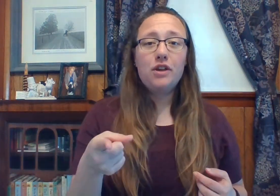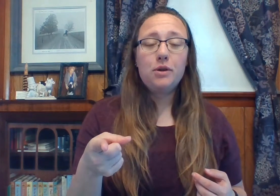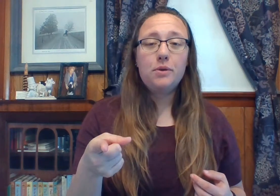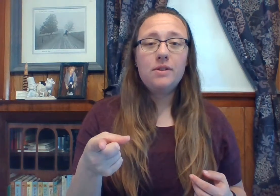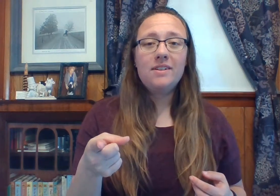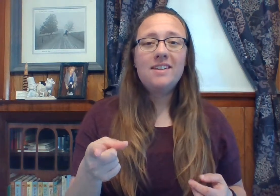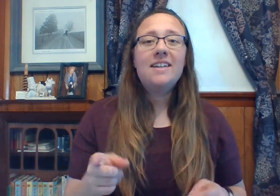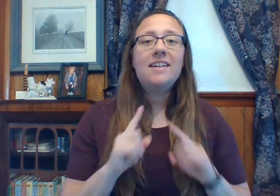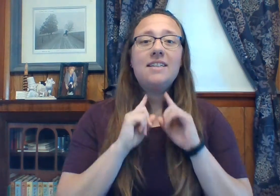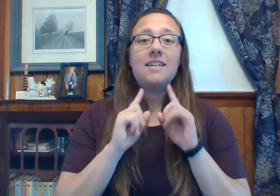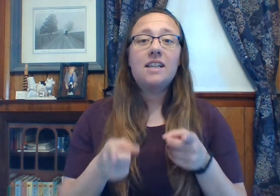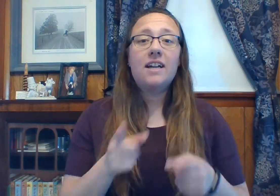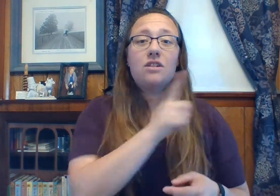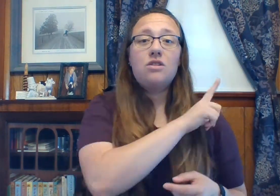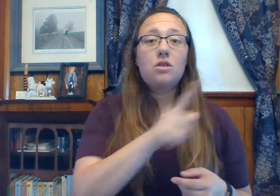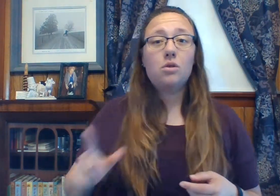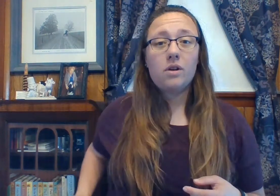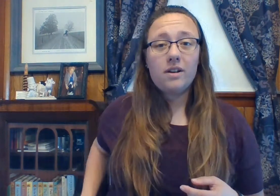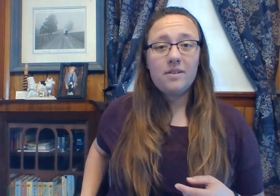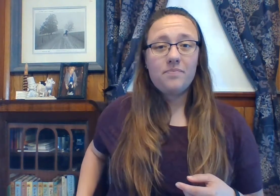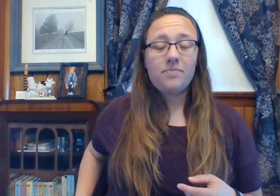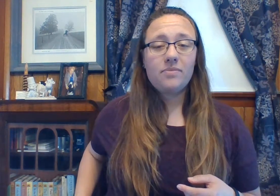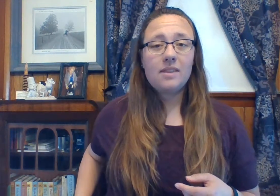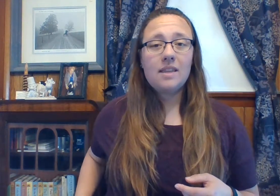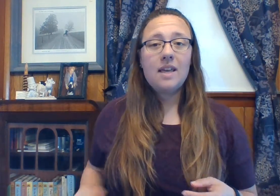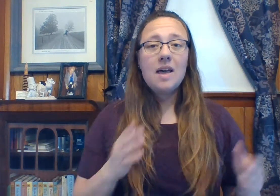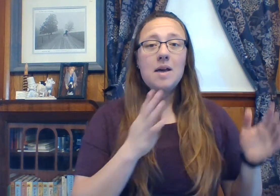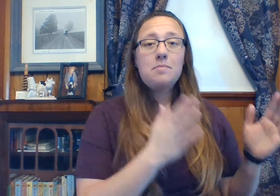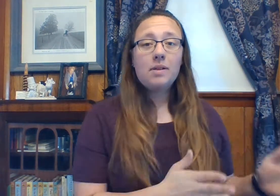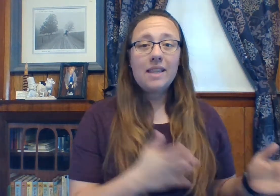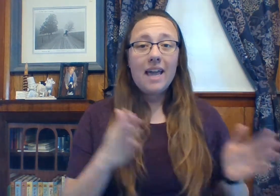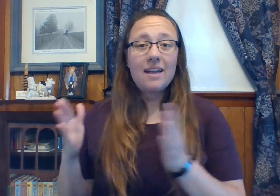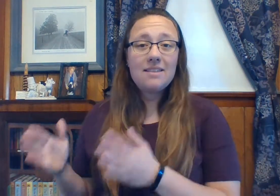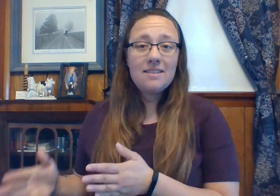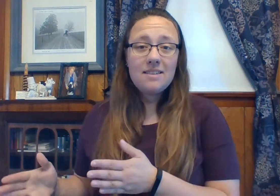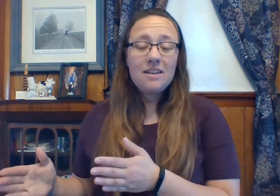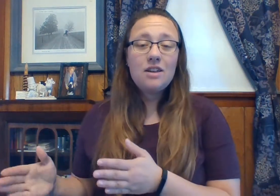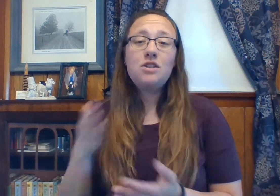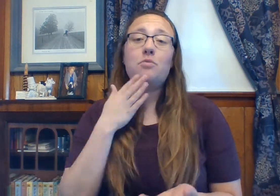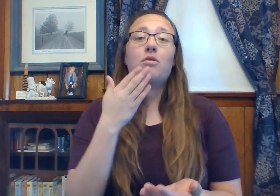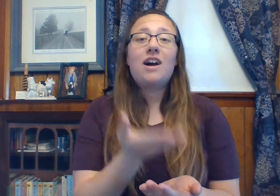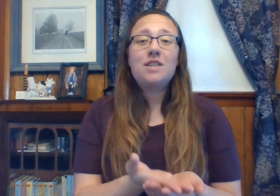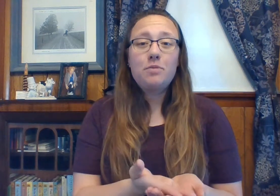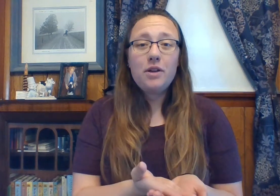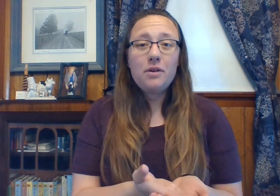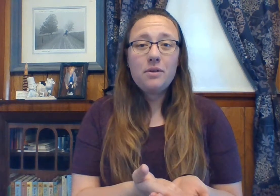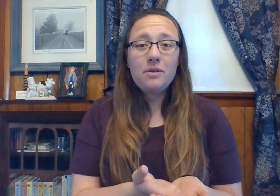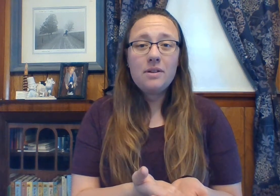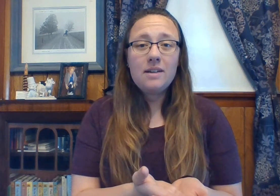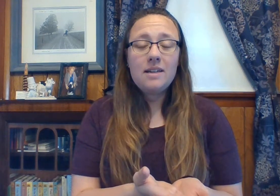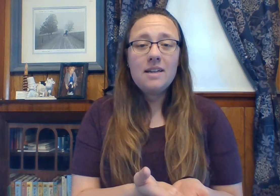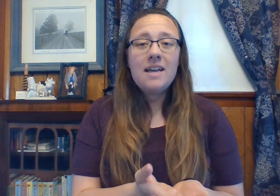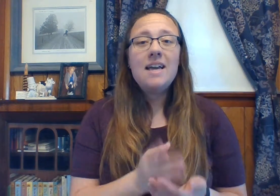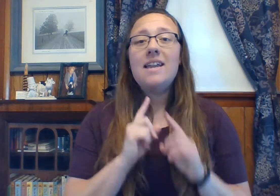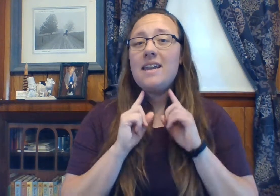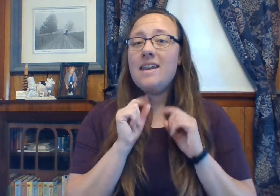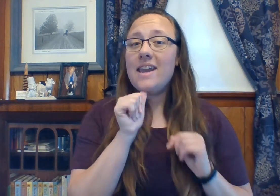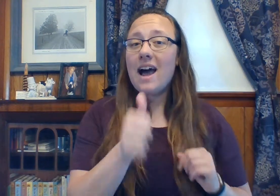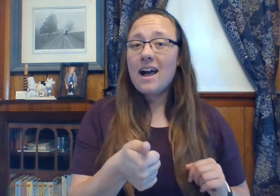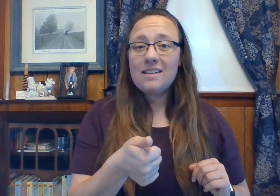you declares the Lord, plans to prosper you, not